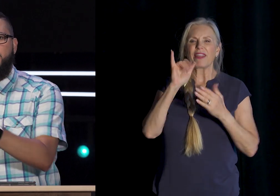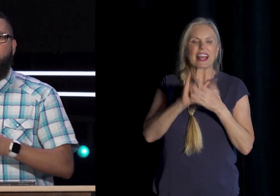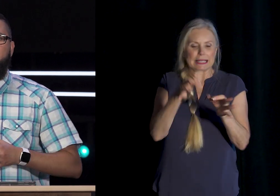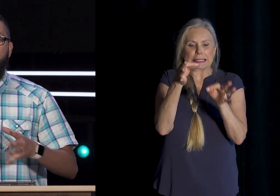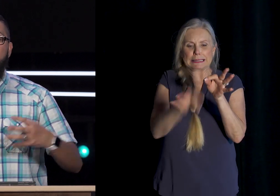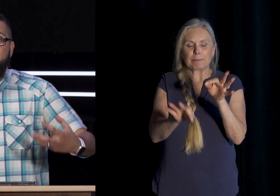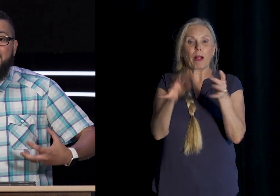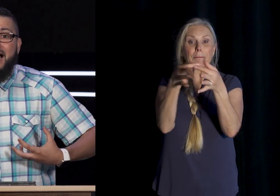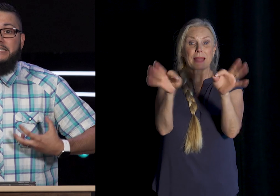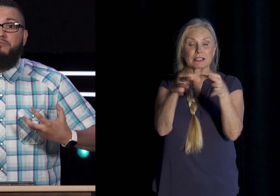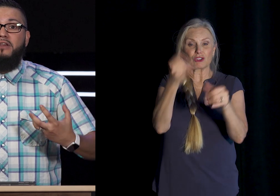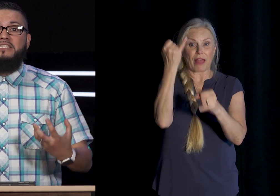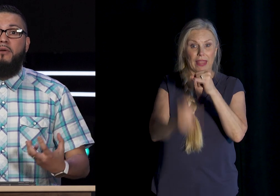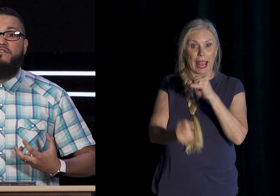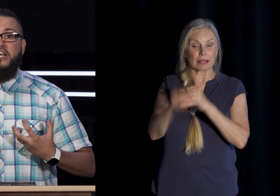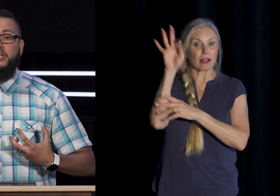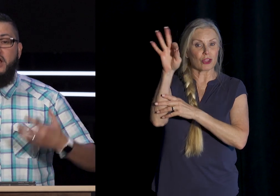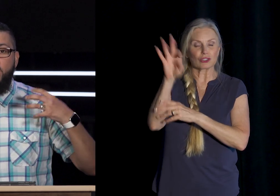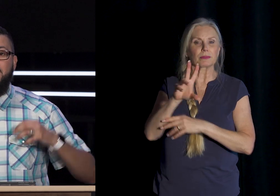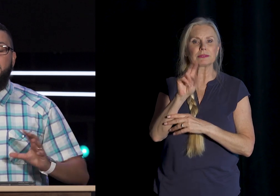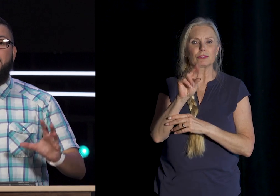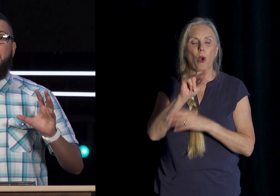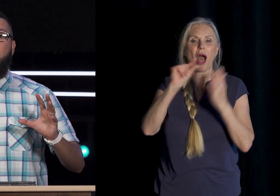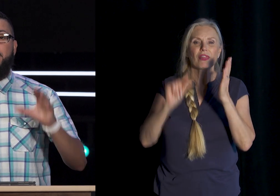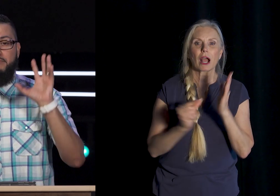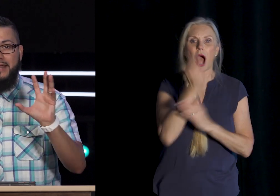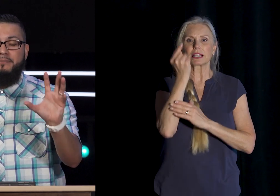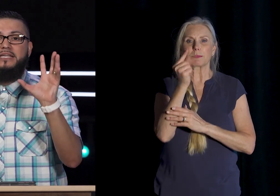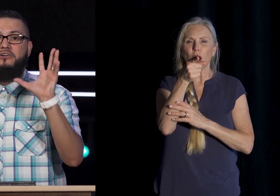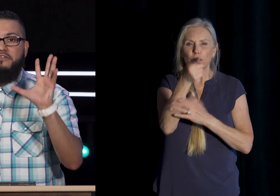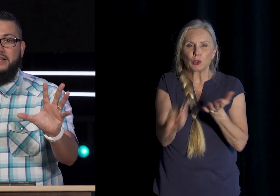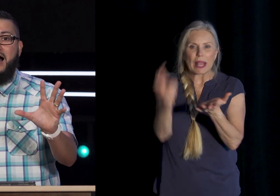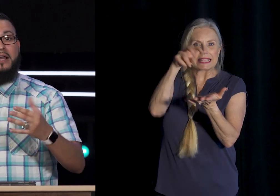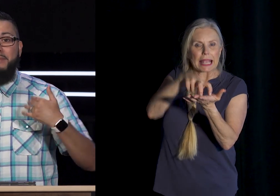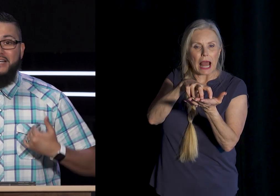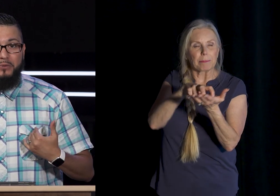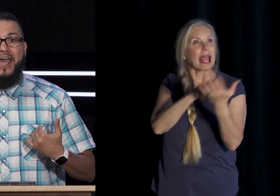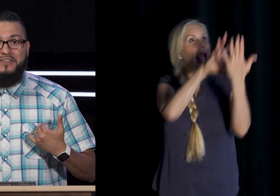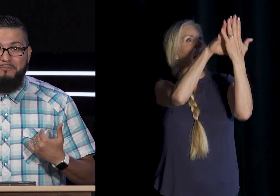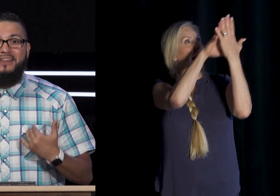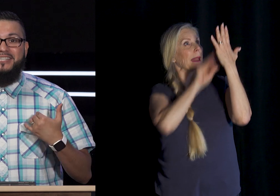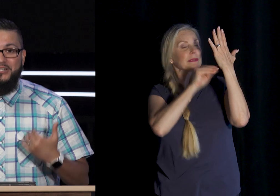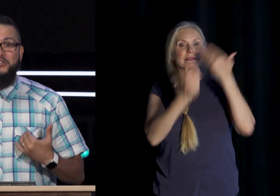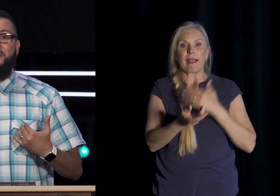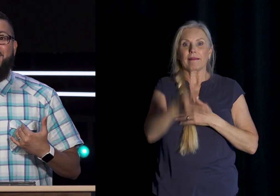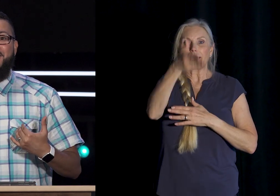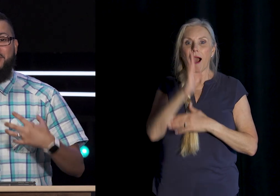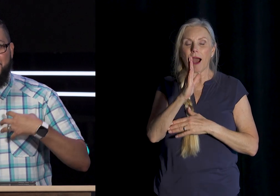A Sermon No The Gospel Is The Motivation For Us To Get Up And Be Imitators Of God Because We Have The Ability To Do It Because